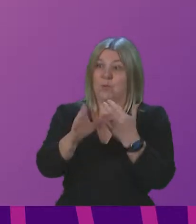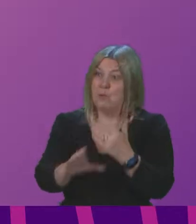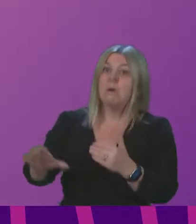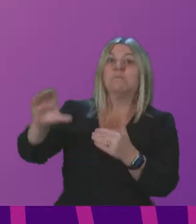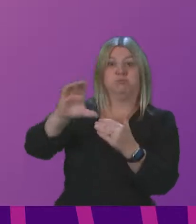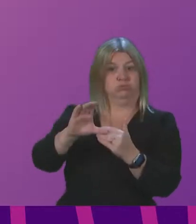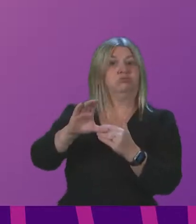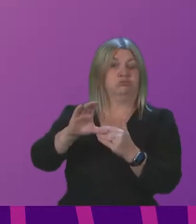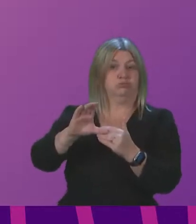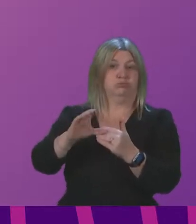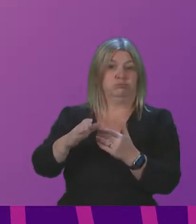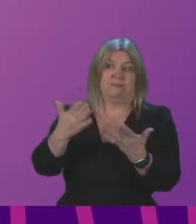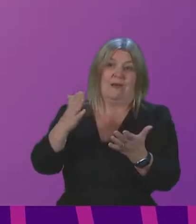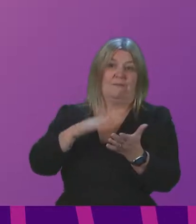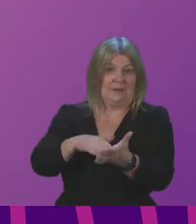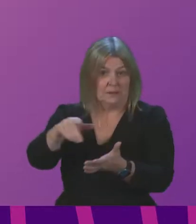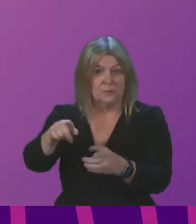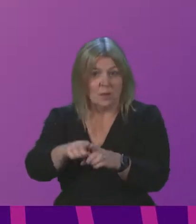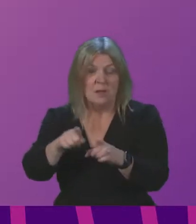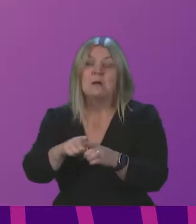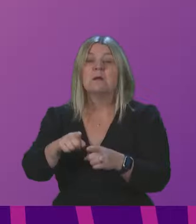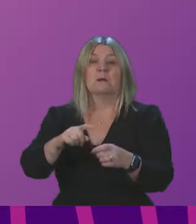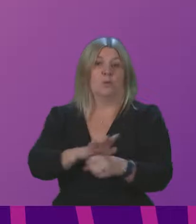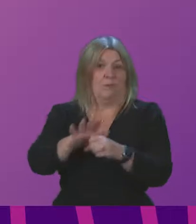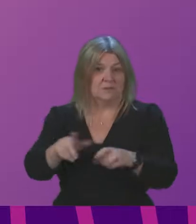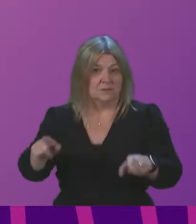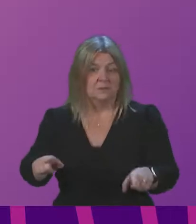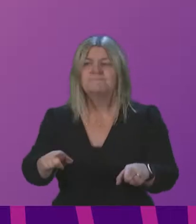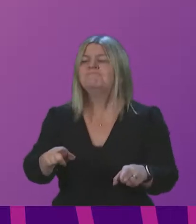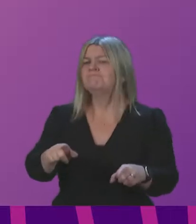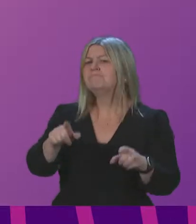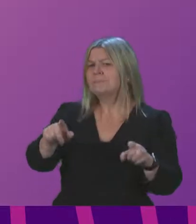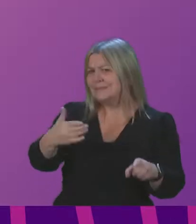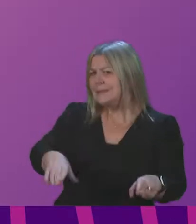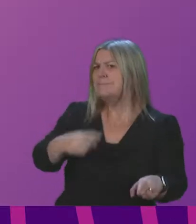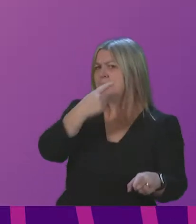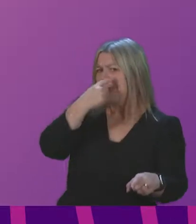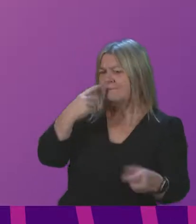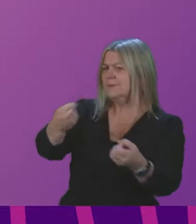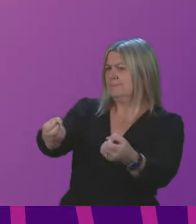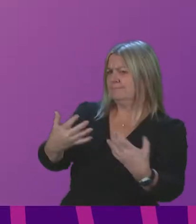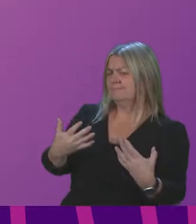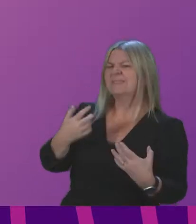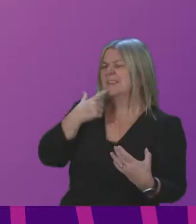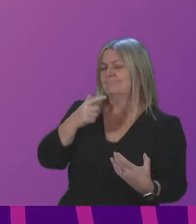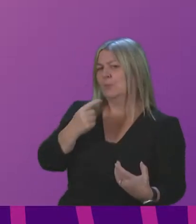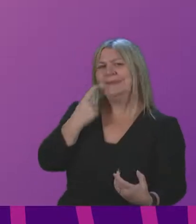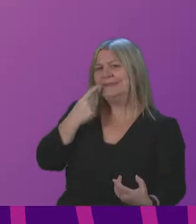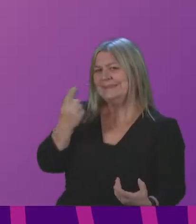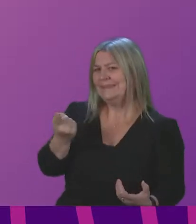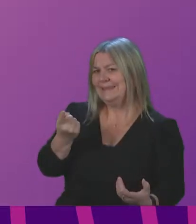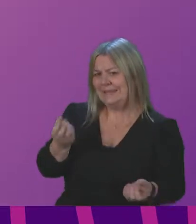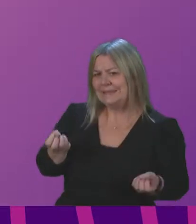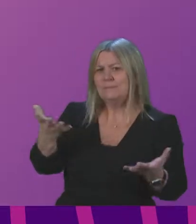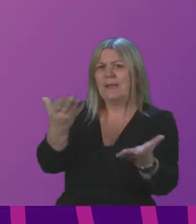budget. While perhaps understandable in an ever-developing situation, we had an evidence that it was not always easy to identify and track the flow of COVID